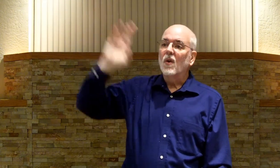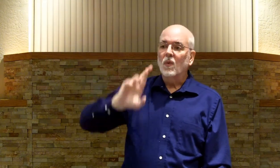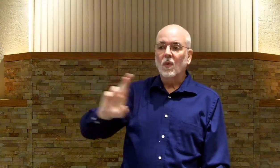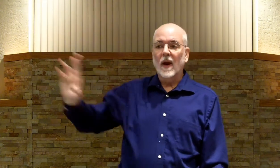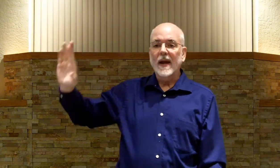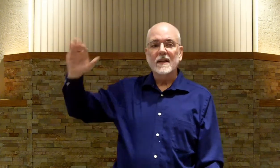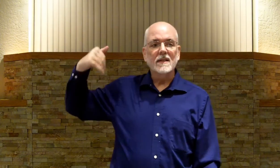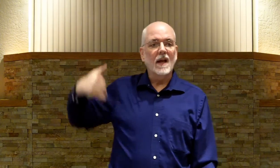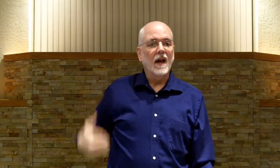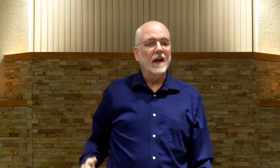Right side.